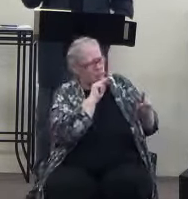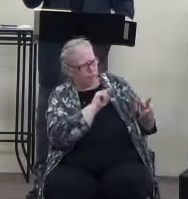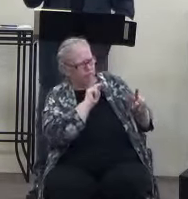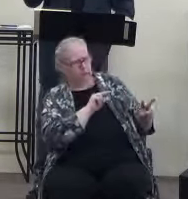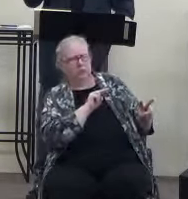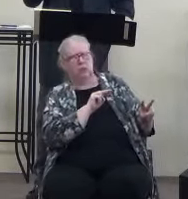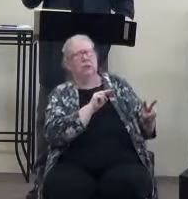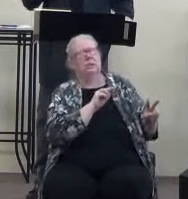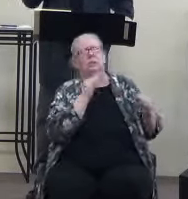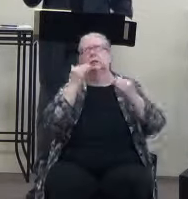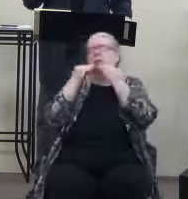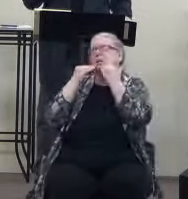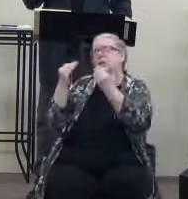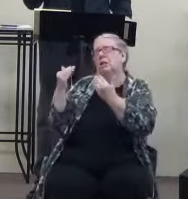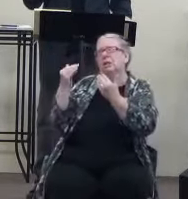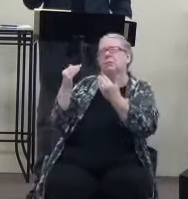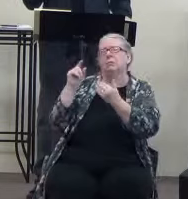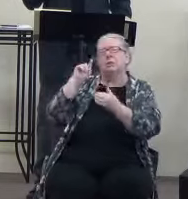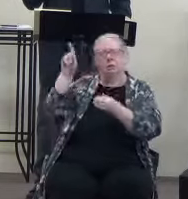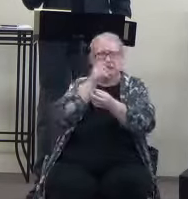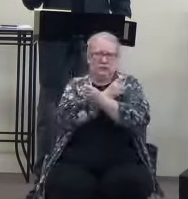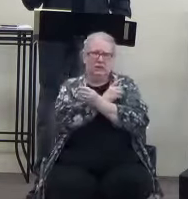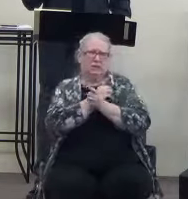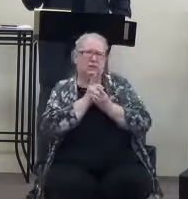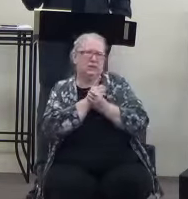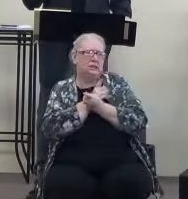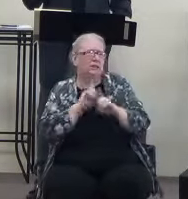thankful that he's delivered me and brought me out of that.